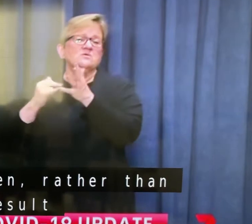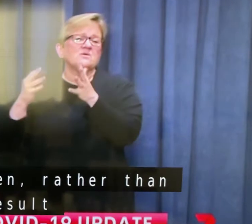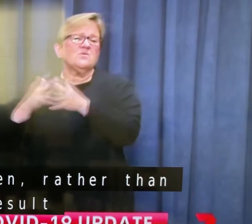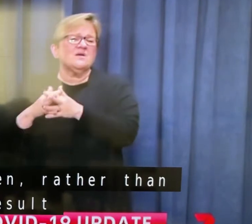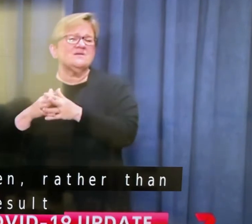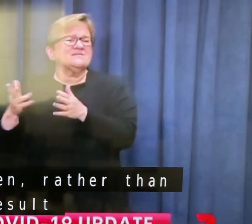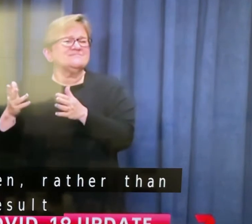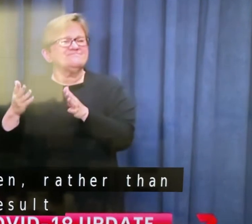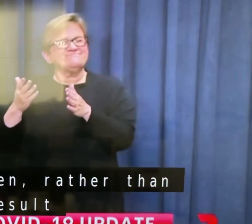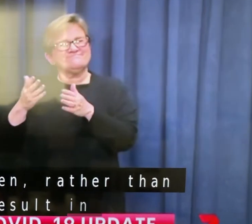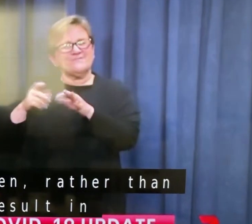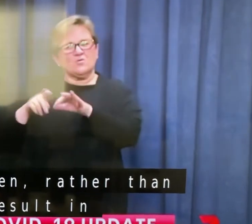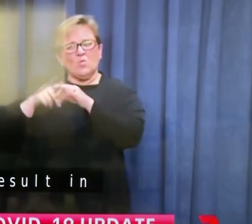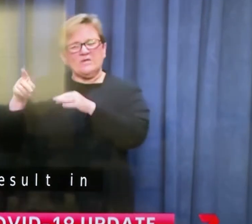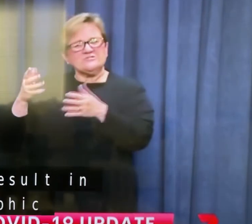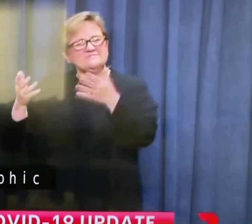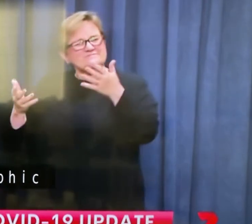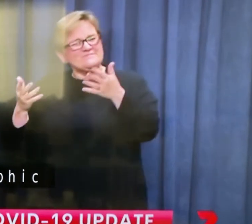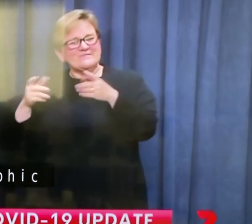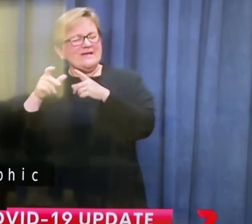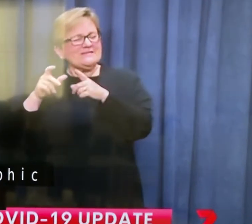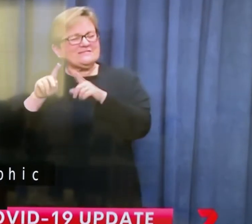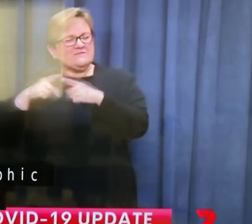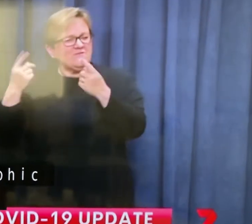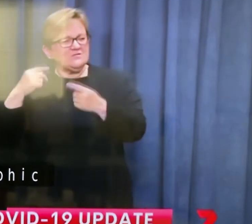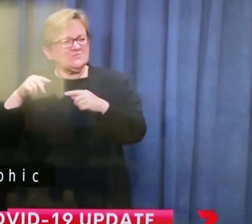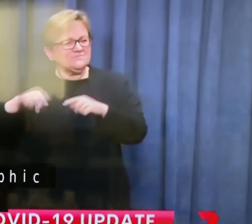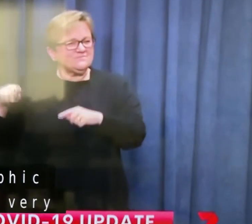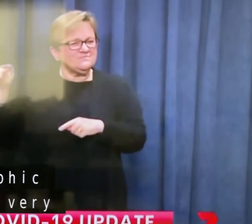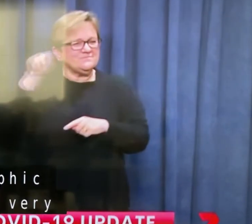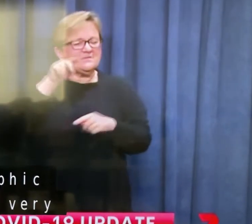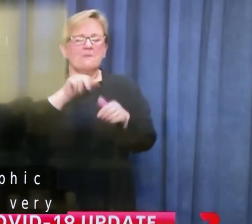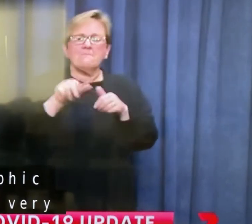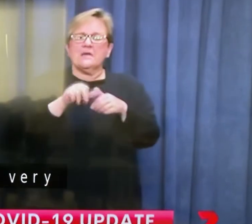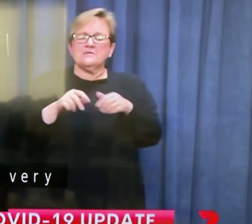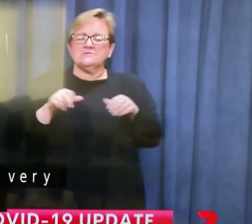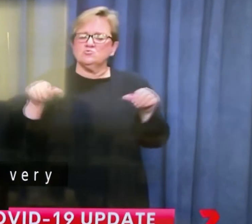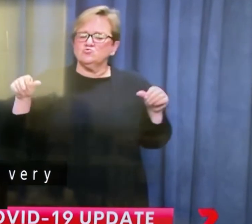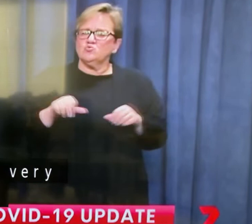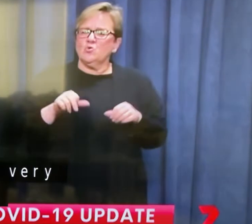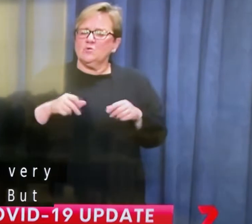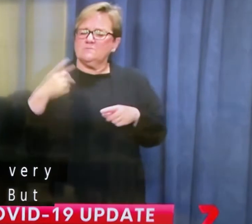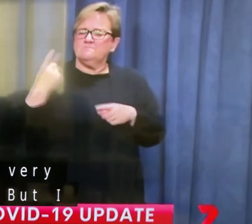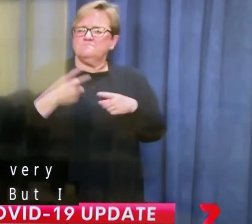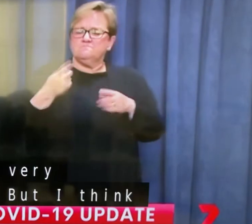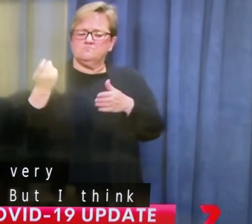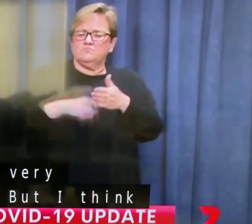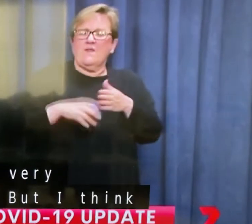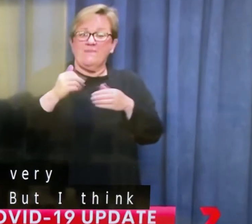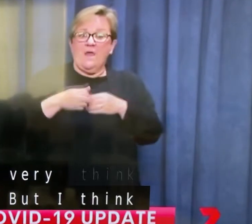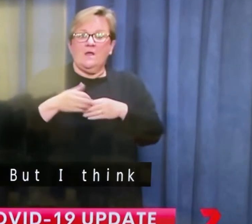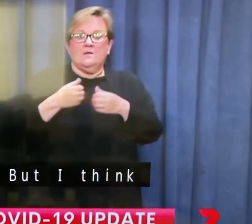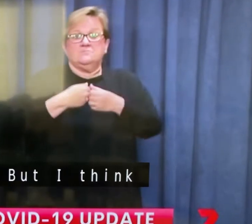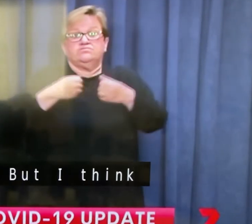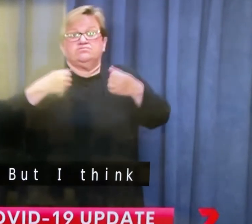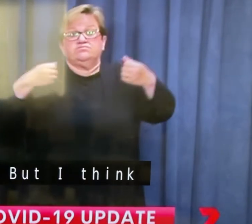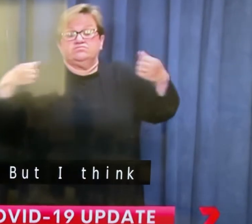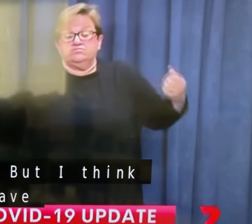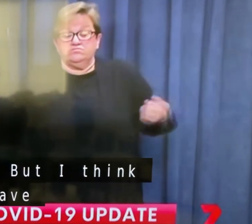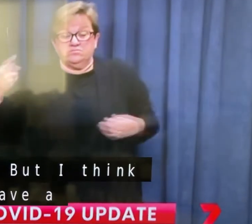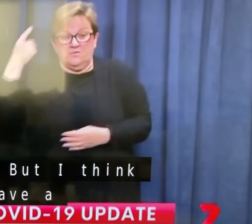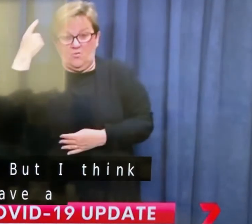It's a very subjective question. But I think it's far better to have a short, sharp lockdown than an extended period of closure